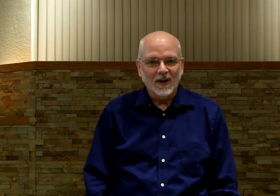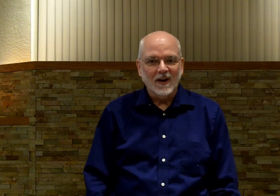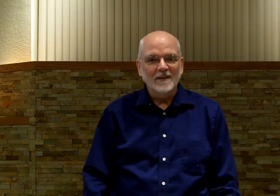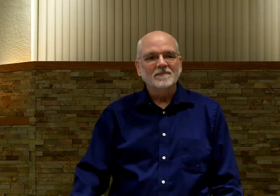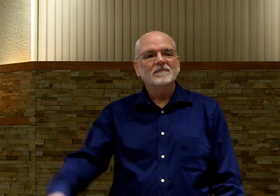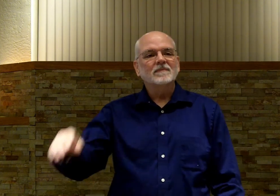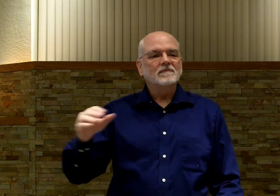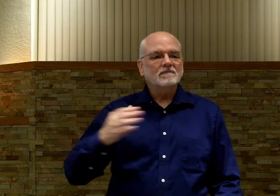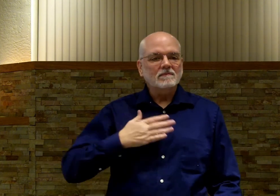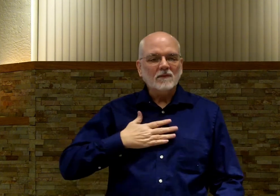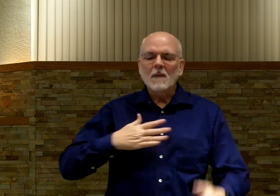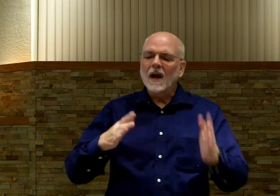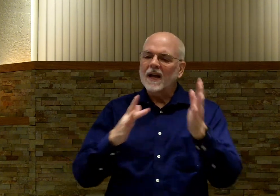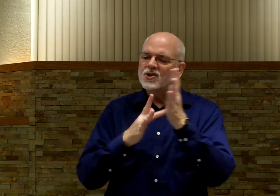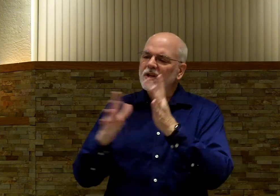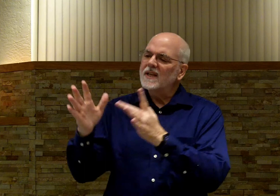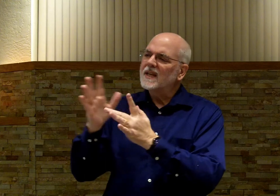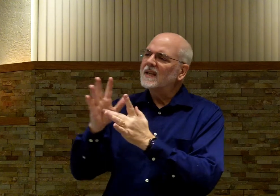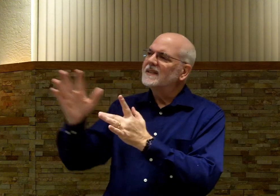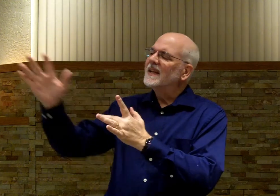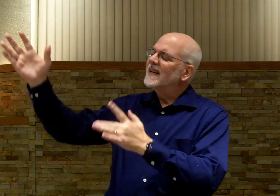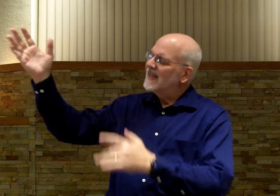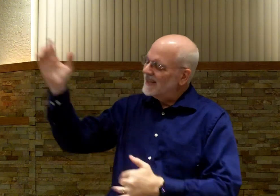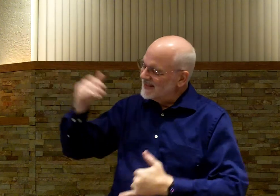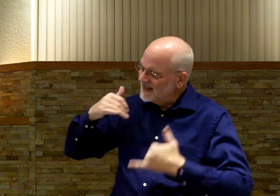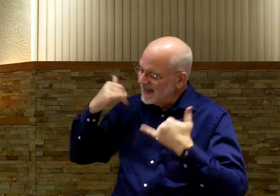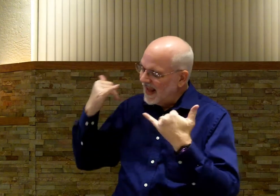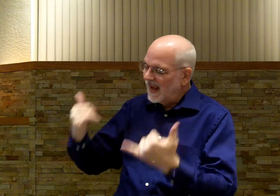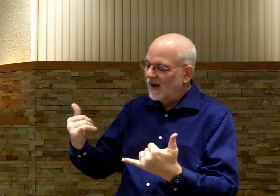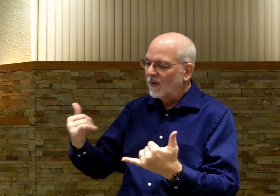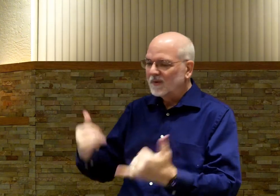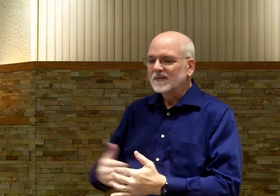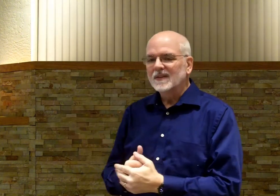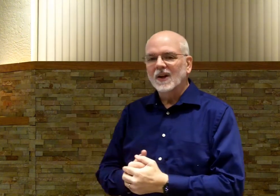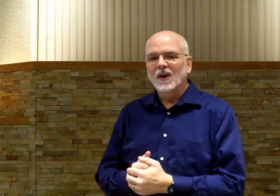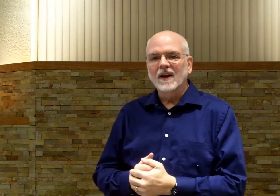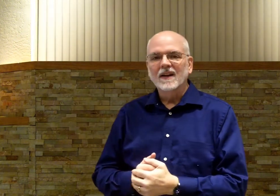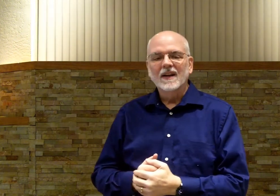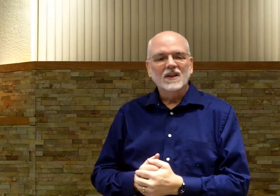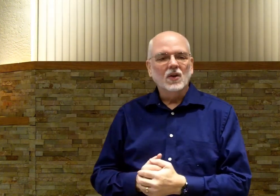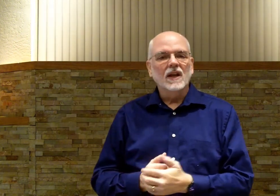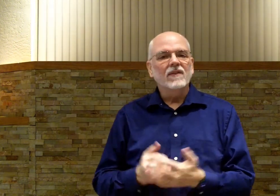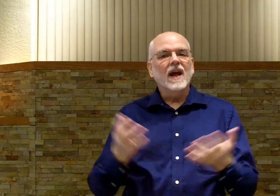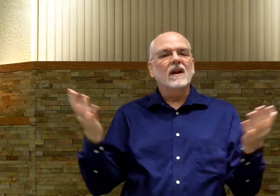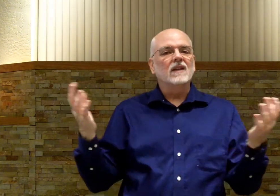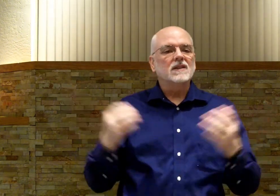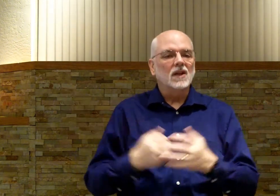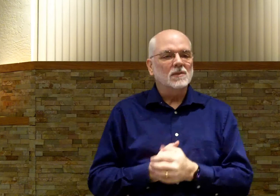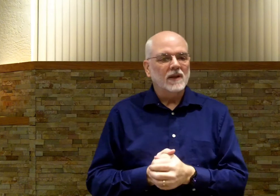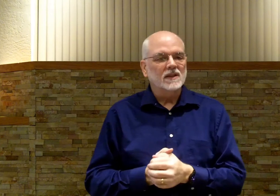All right. My Jesus is now. All right. You can leave it out and it still expresses